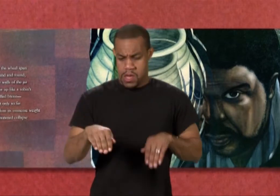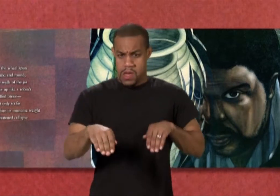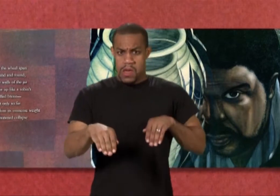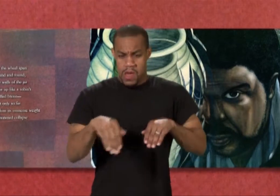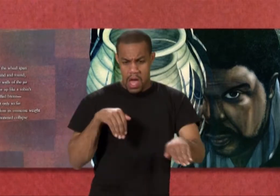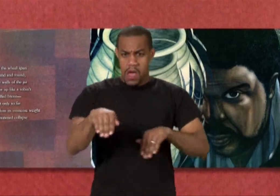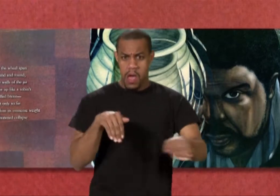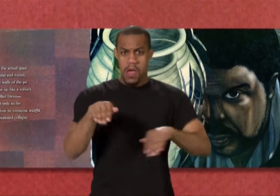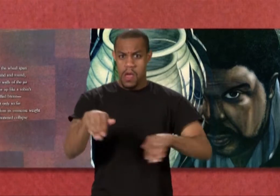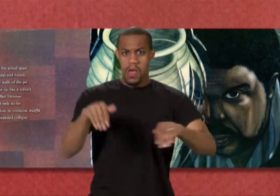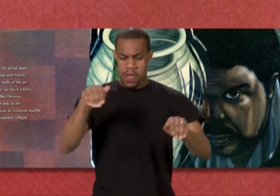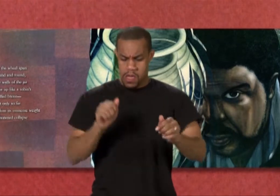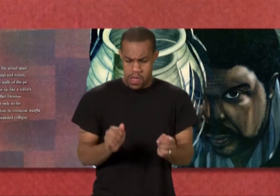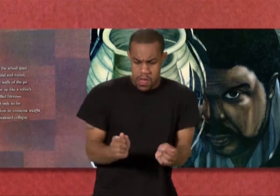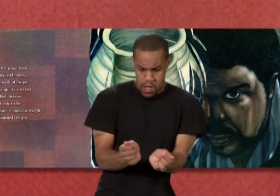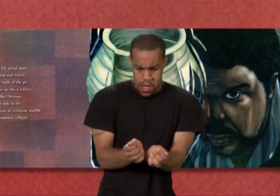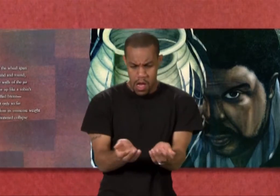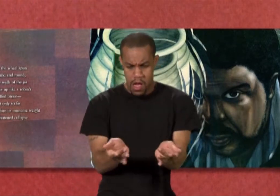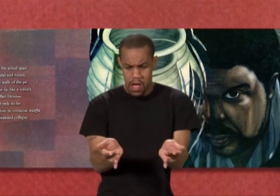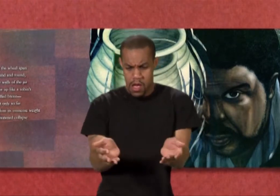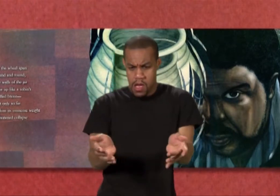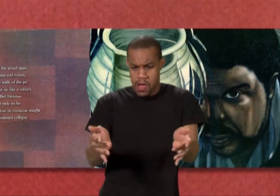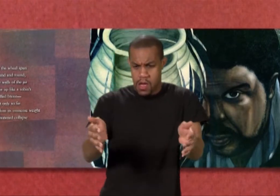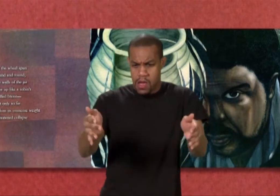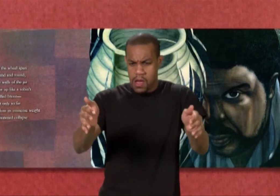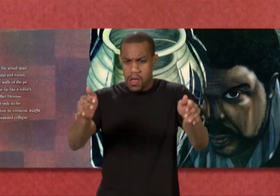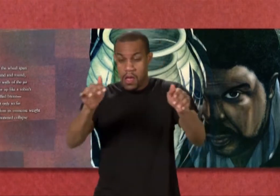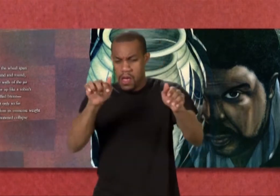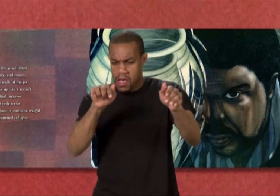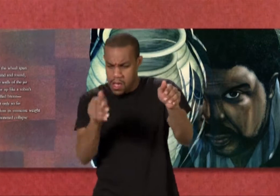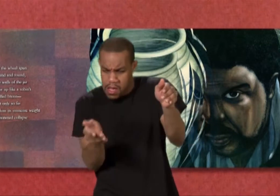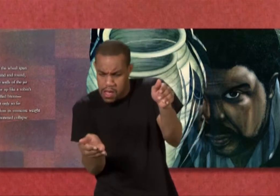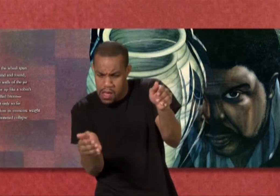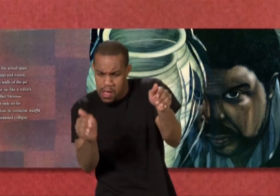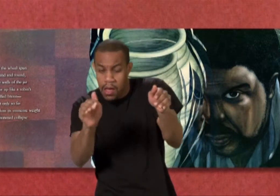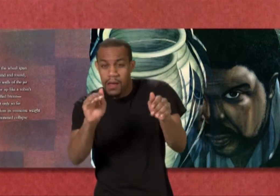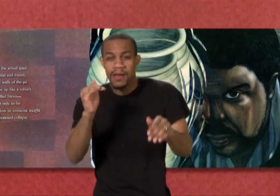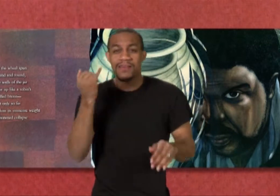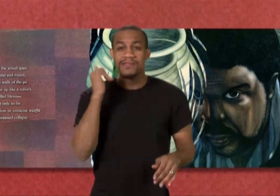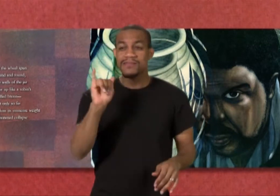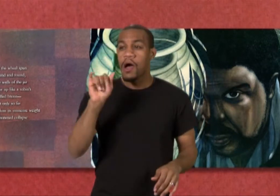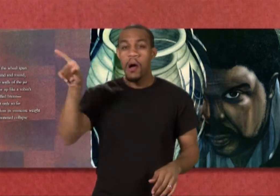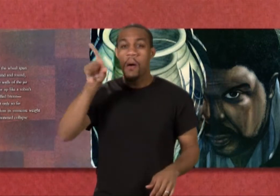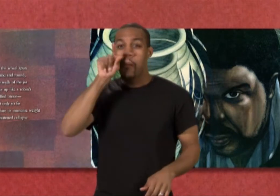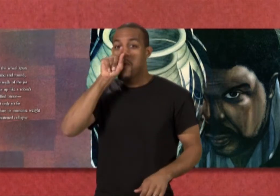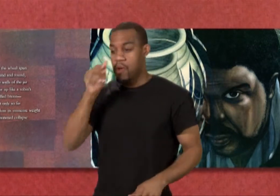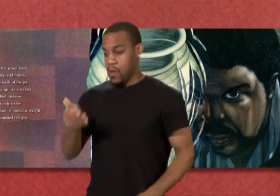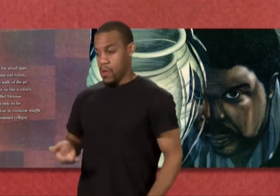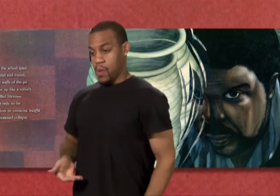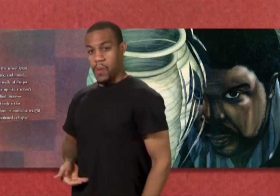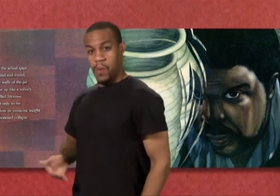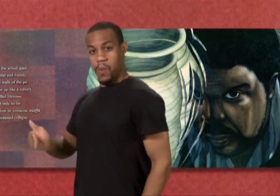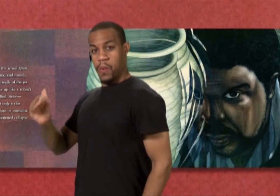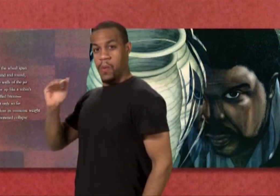As the wheels spun round and round, the walls of the jar rose up like a robin's puffed breast,